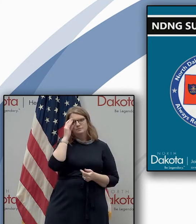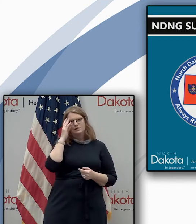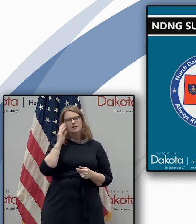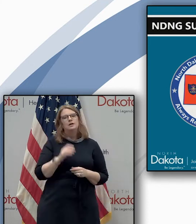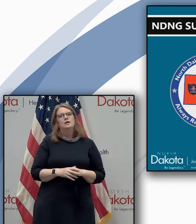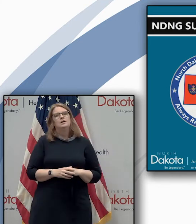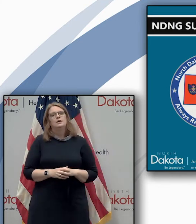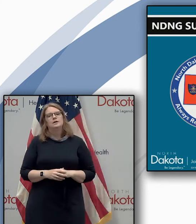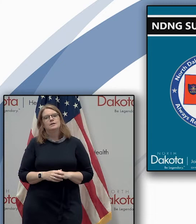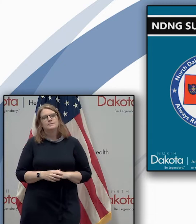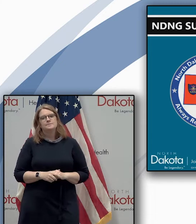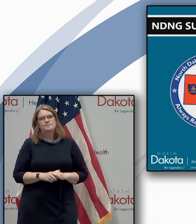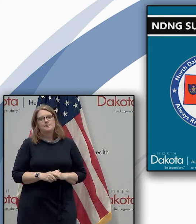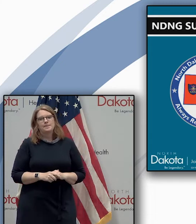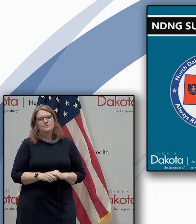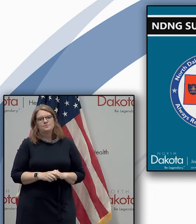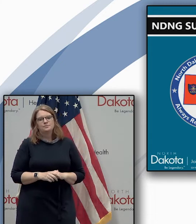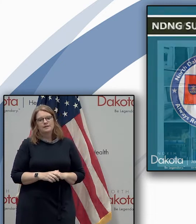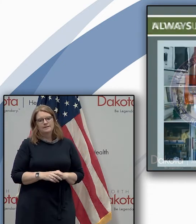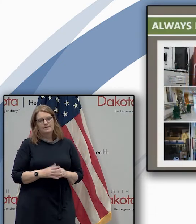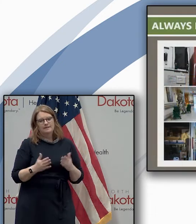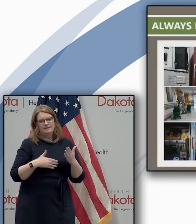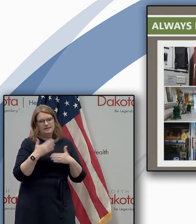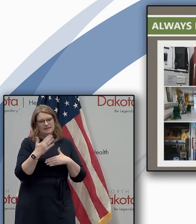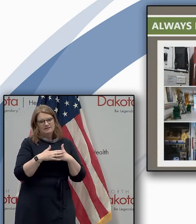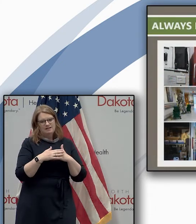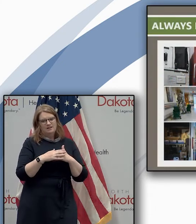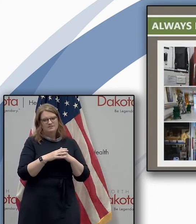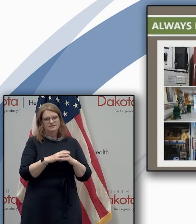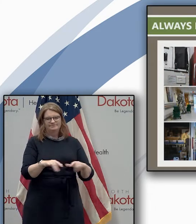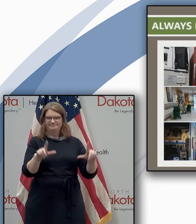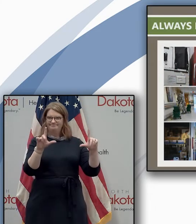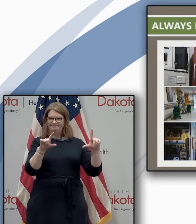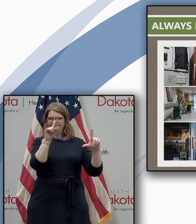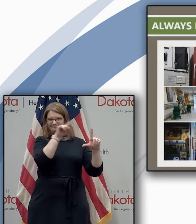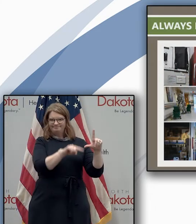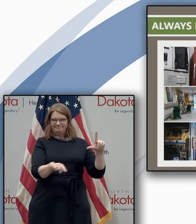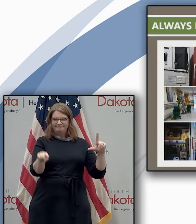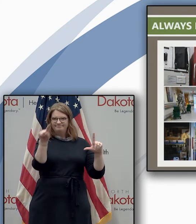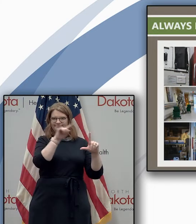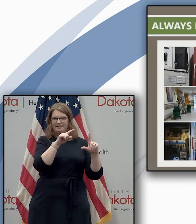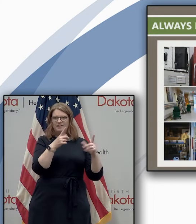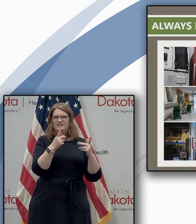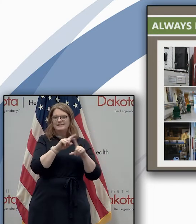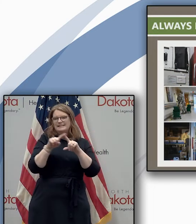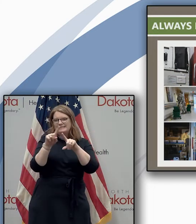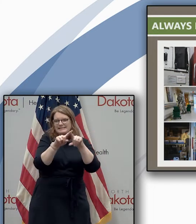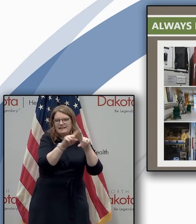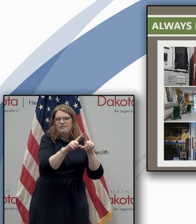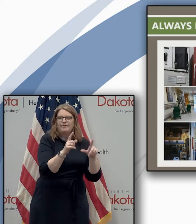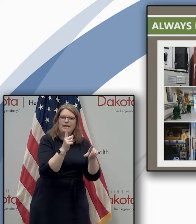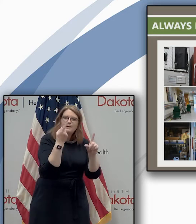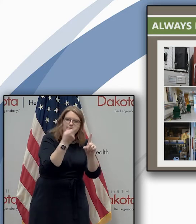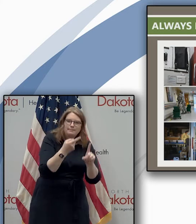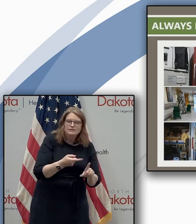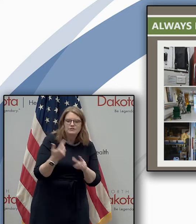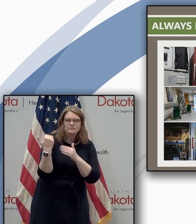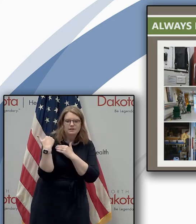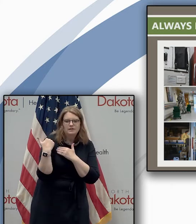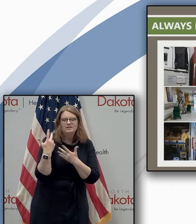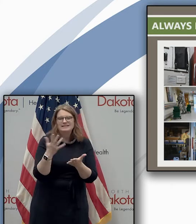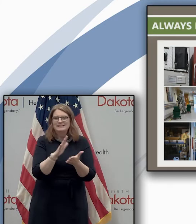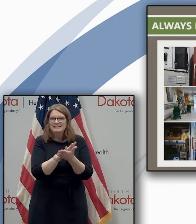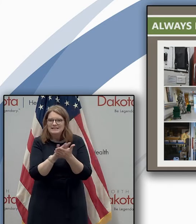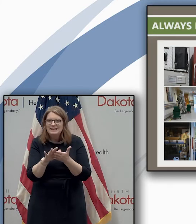and then the next slide just talks about all the different missions we perform deep cleaning and long-term